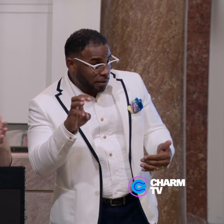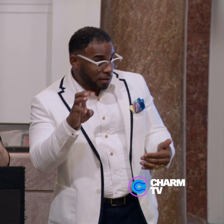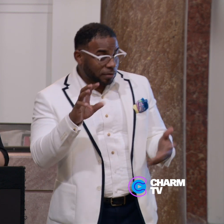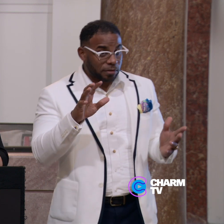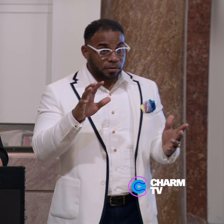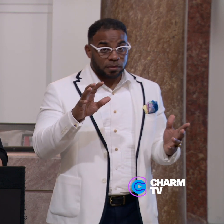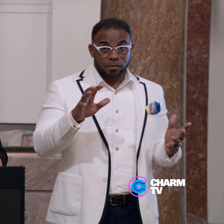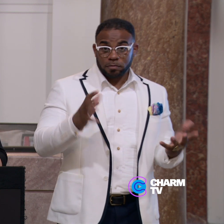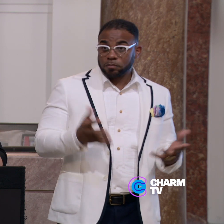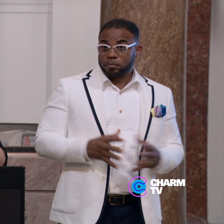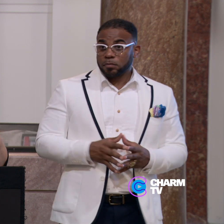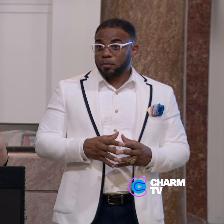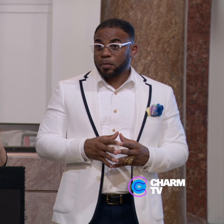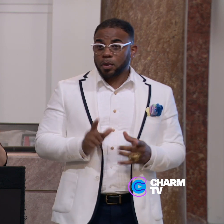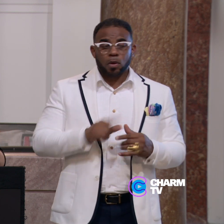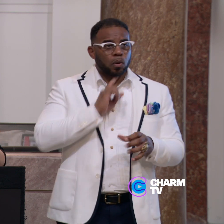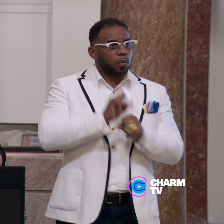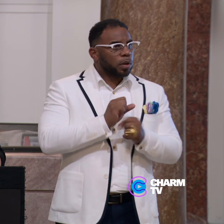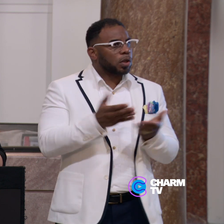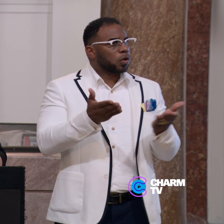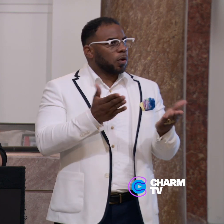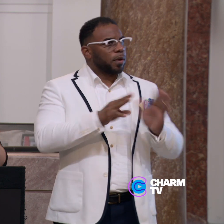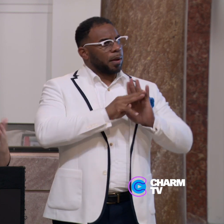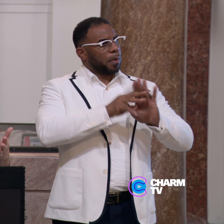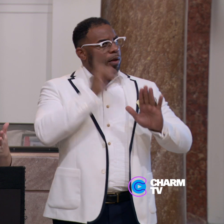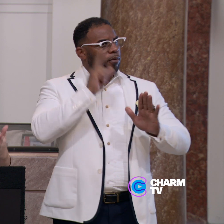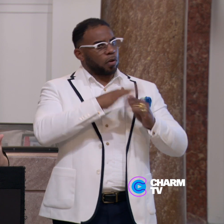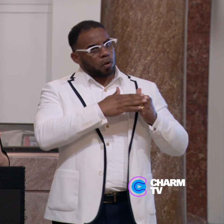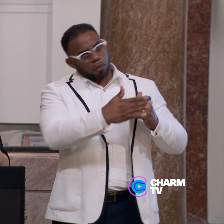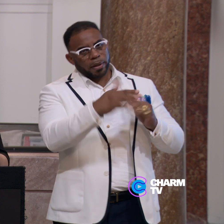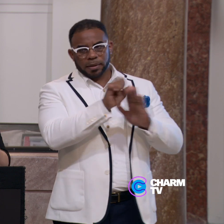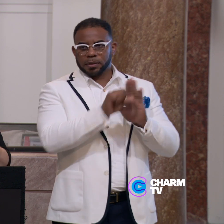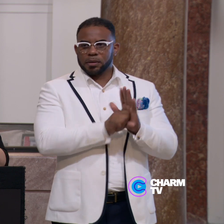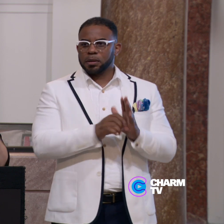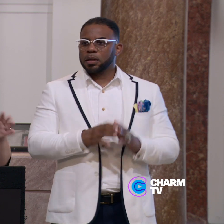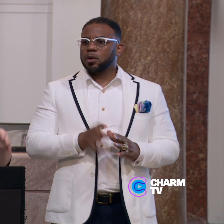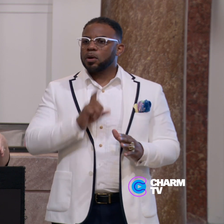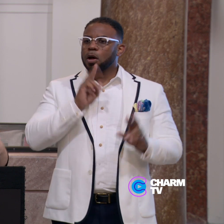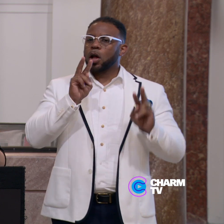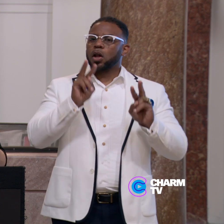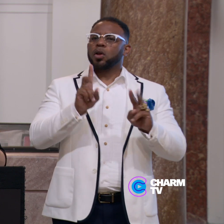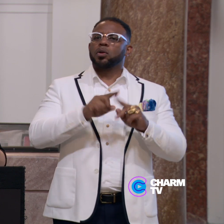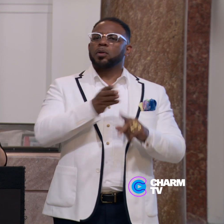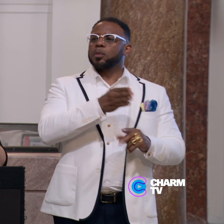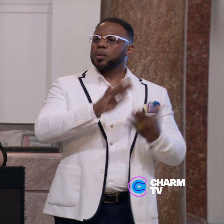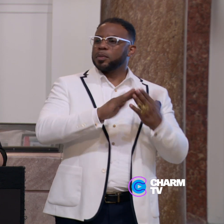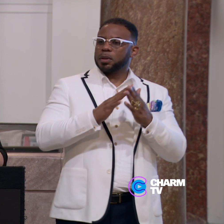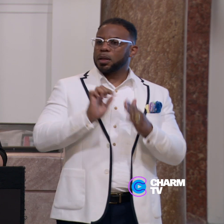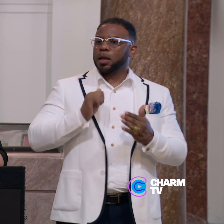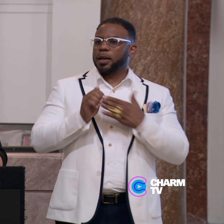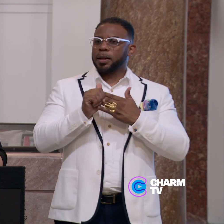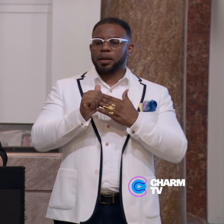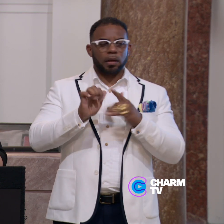600, and to really serve as a model for the rest of the state. We are looking to Baltimore City as our leaders on this issue.